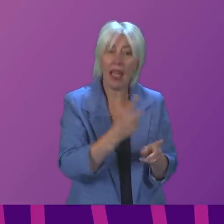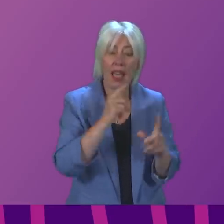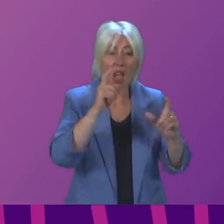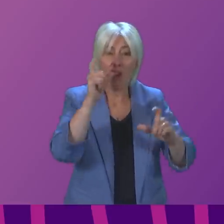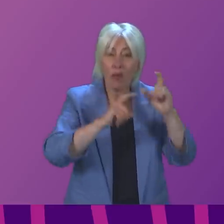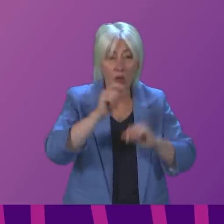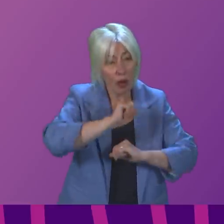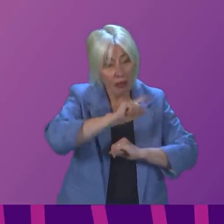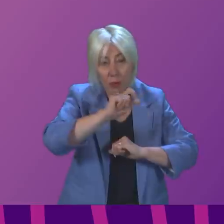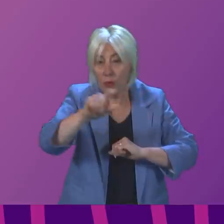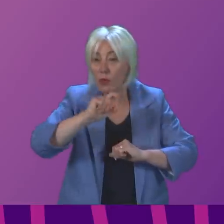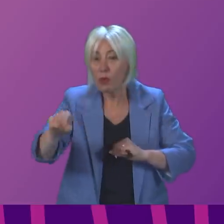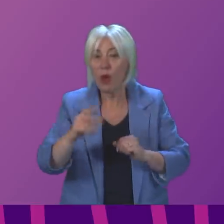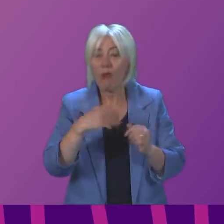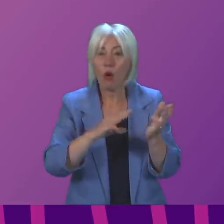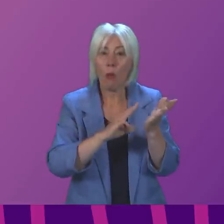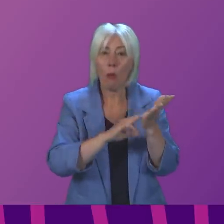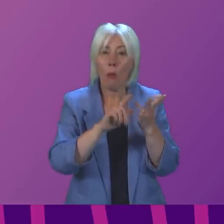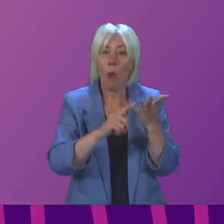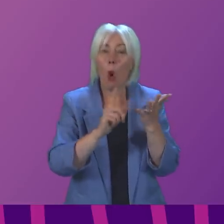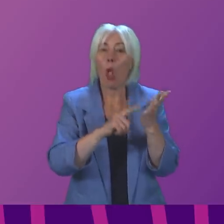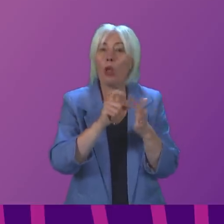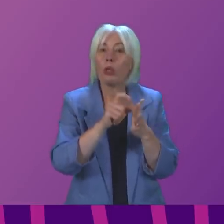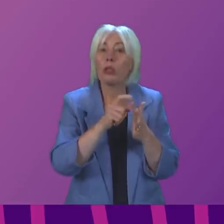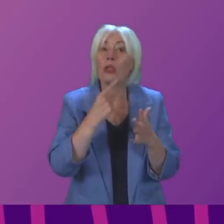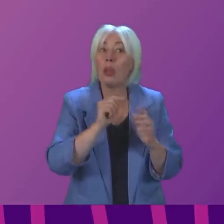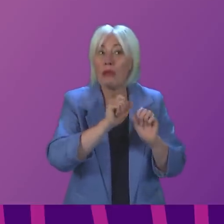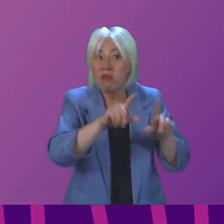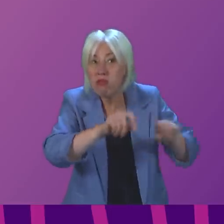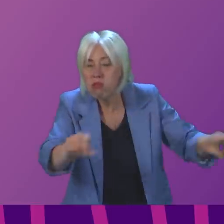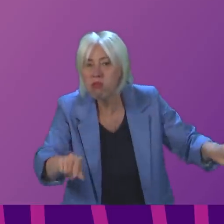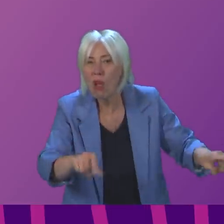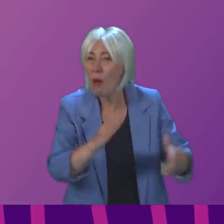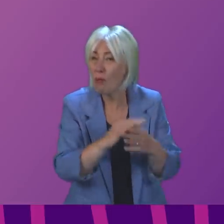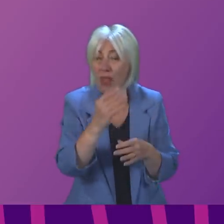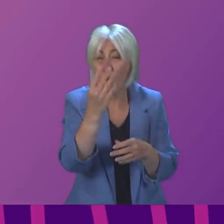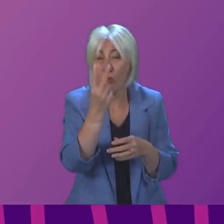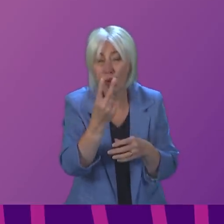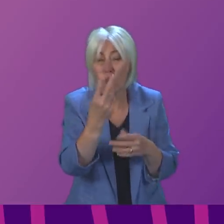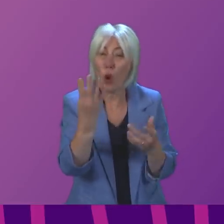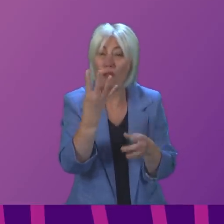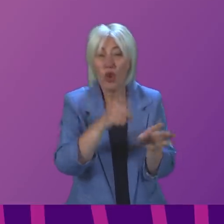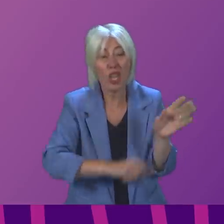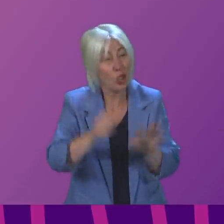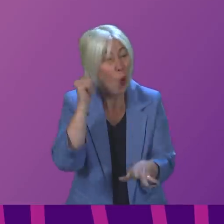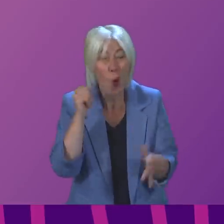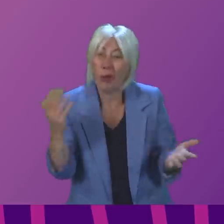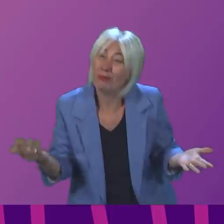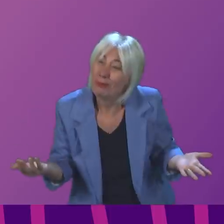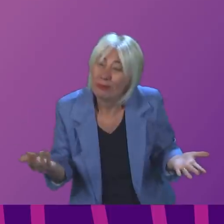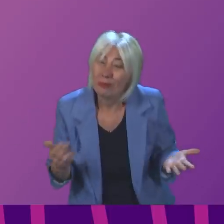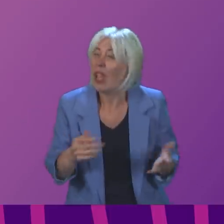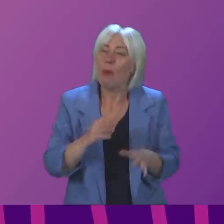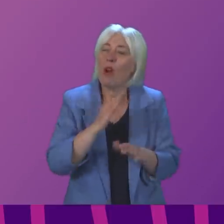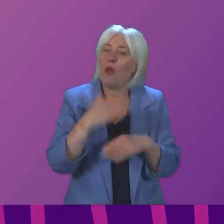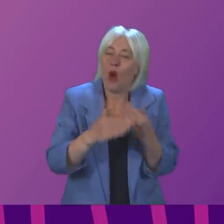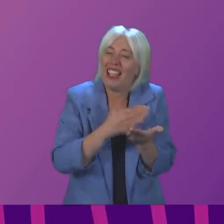they were from four and two years ago, had been rectified, and of course the report that included these photographs in the first instance made